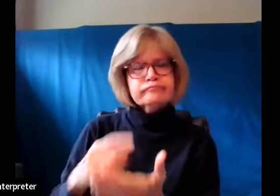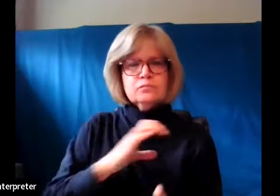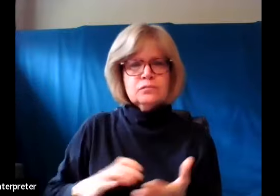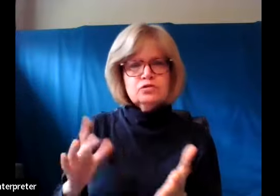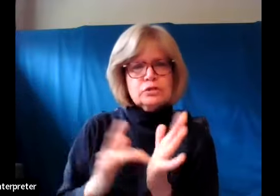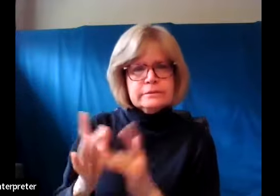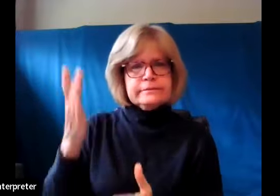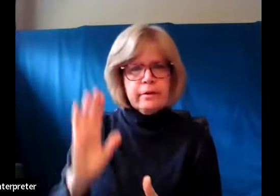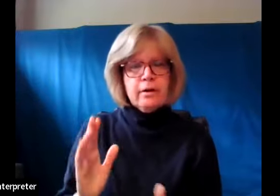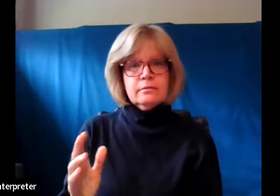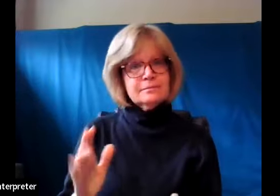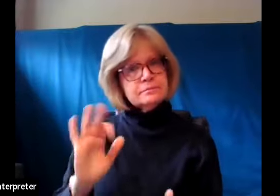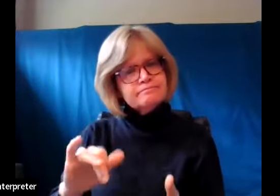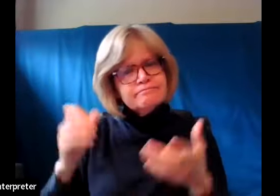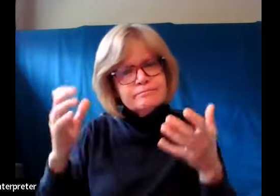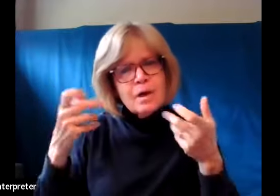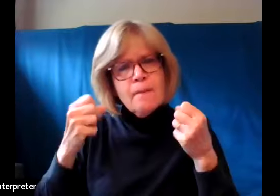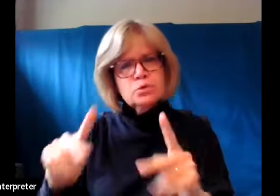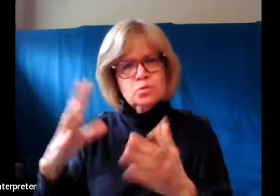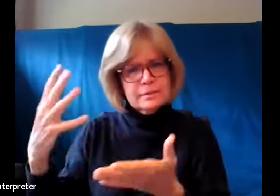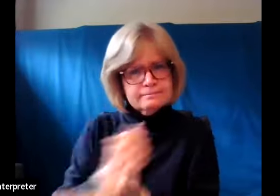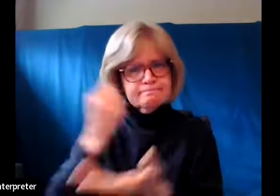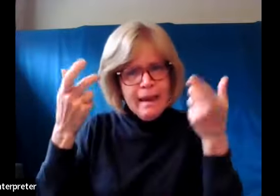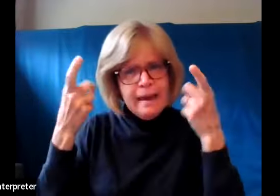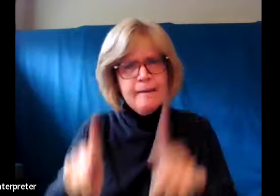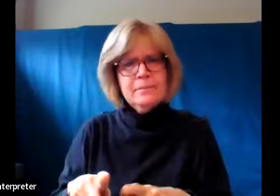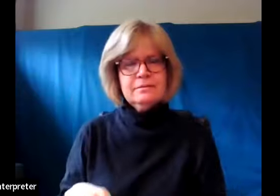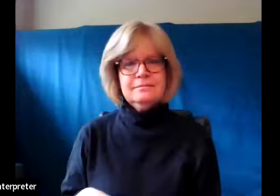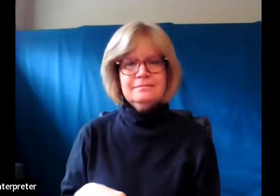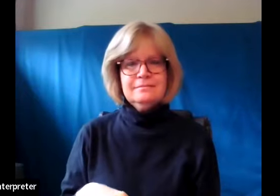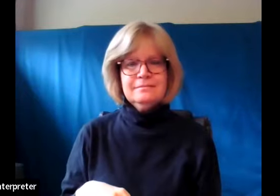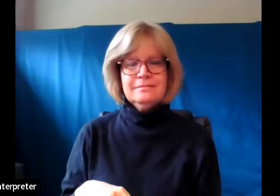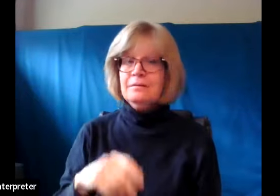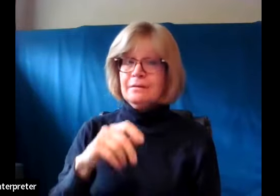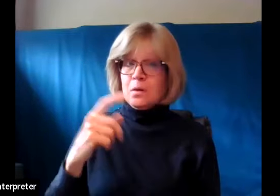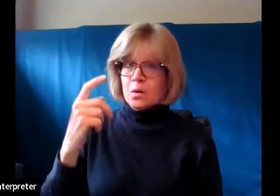And witnessing doesn't always require a conversation.